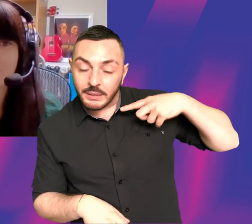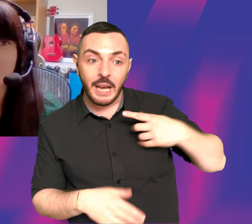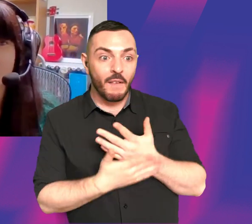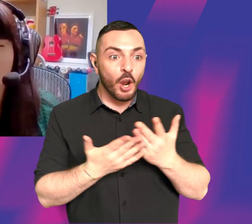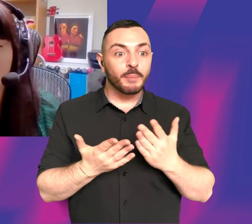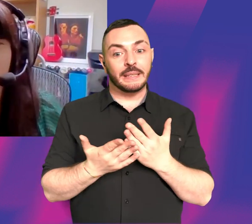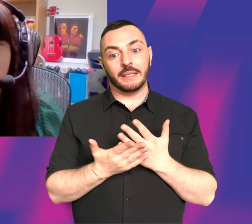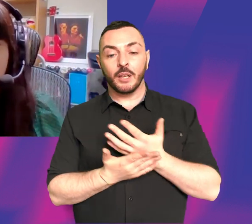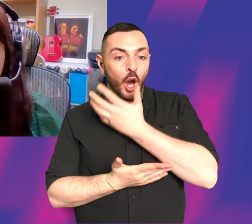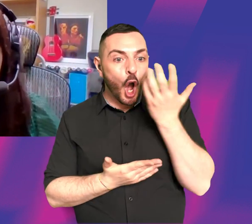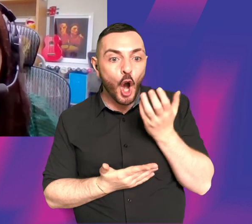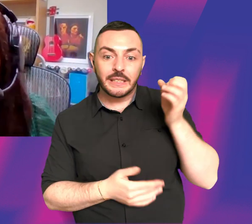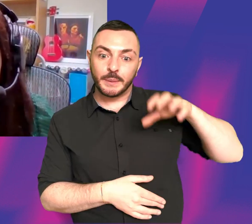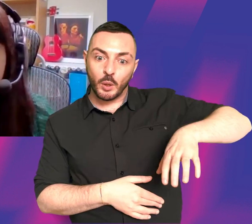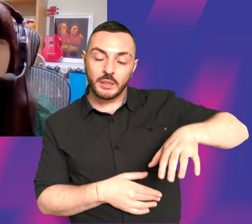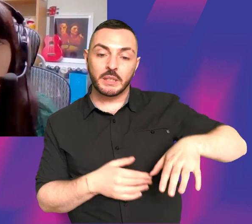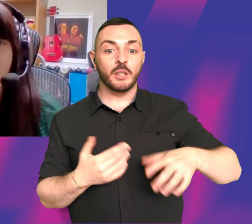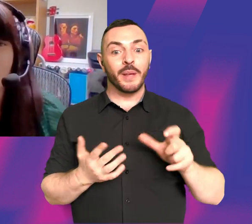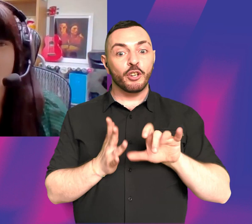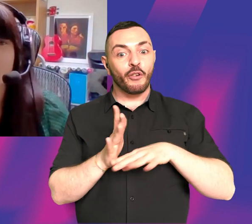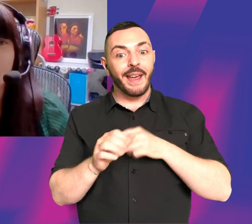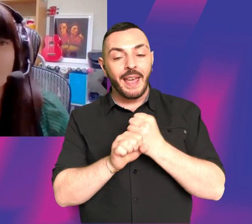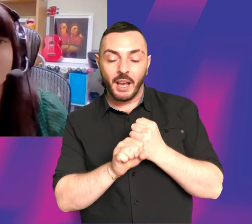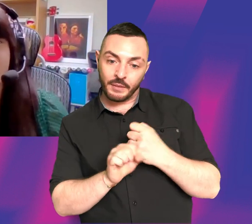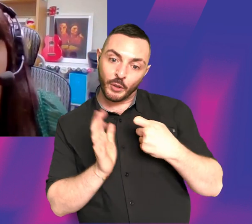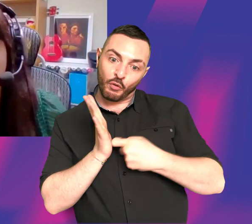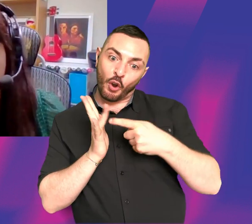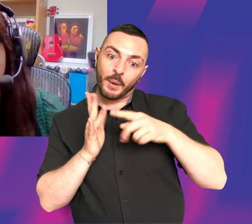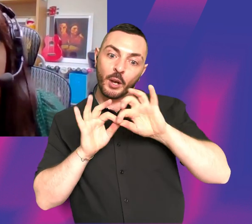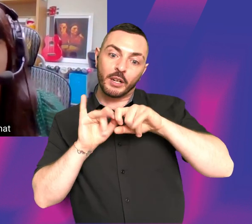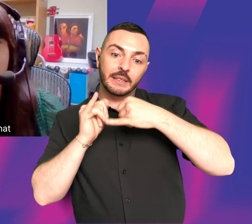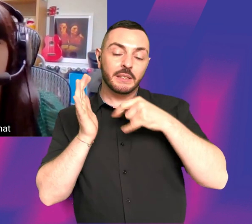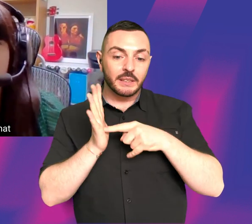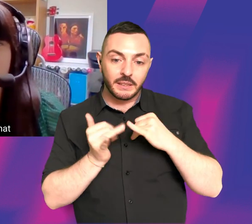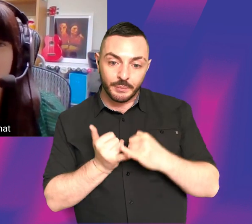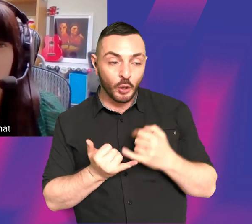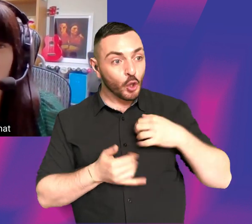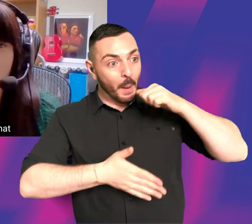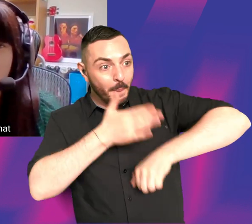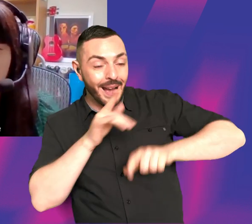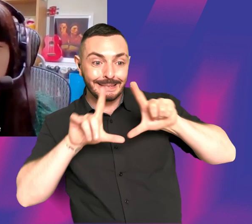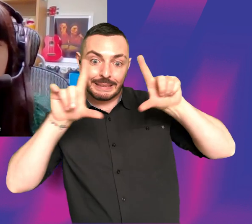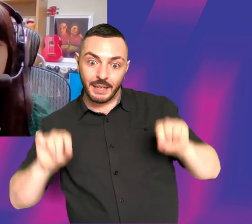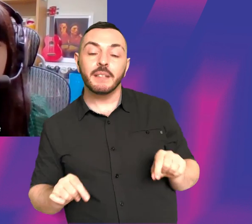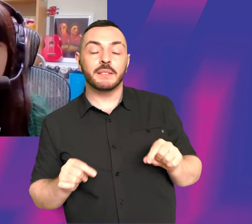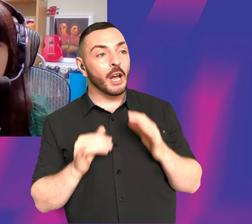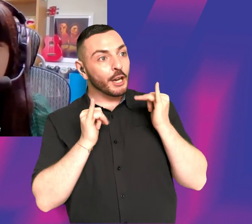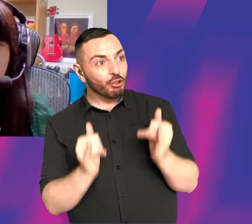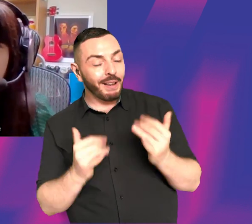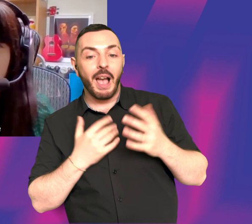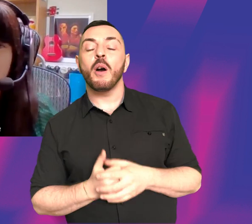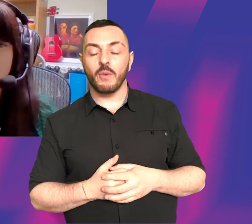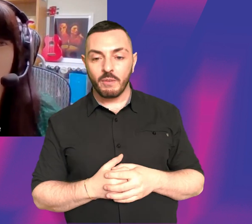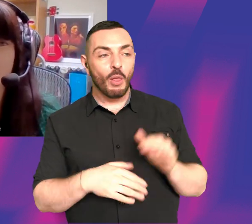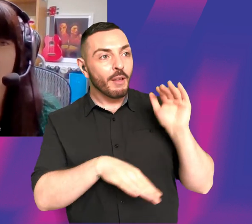happening at the BFI South Bank, including with Craig Roberts. So don't miss those either. You can buy tickets and check out what other events we have in store